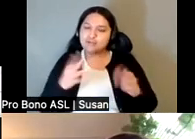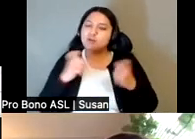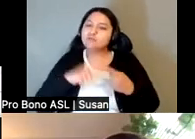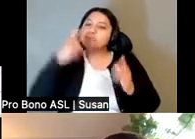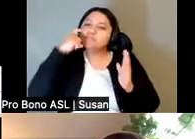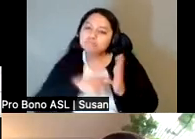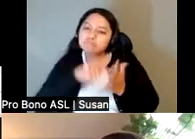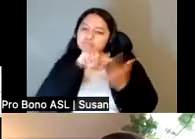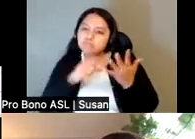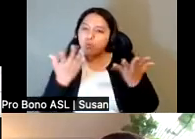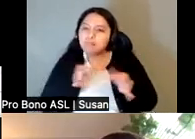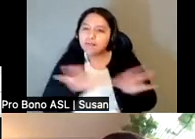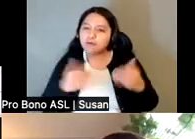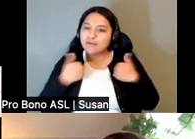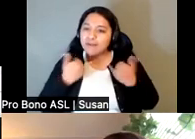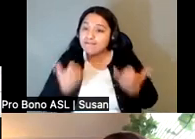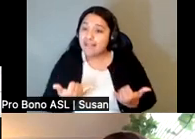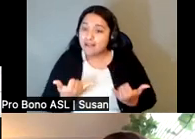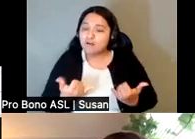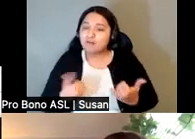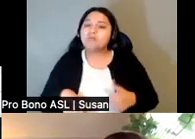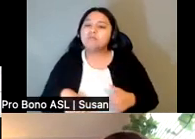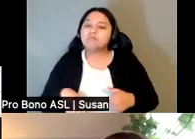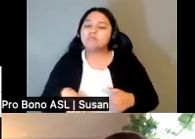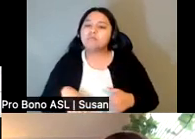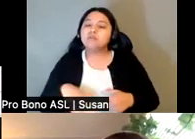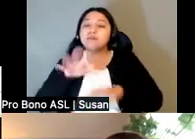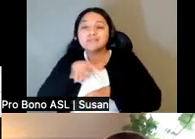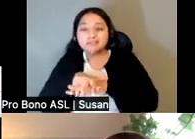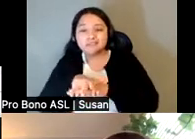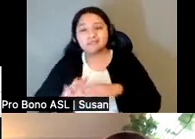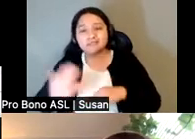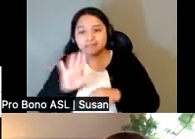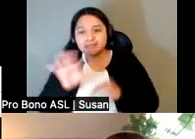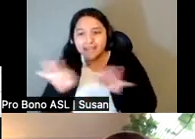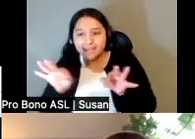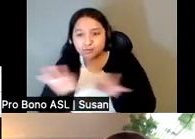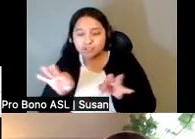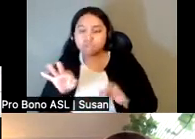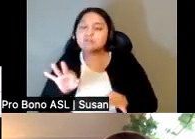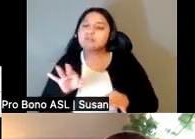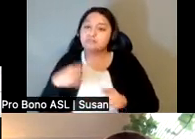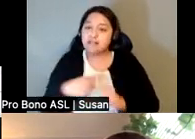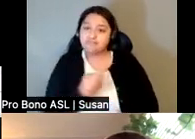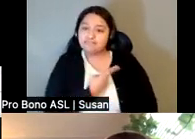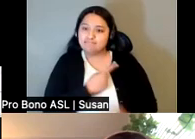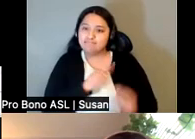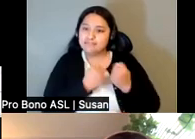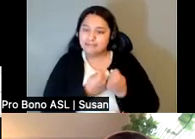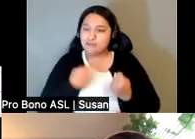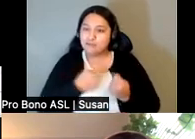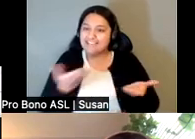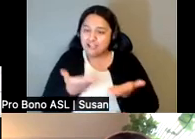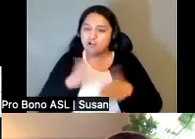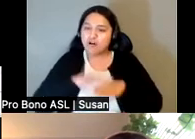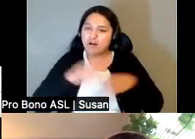presentes, al igual que los idiomas de los pueblos indígenas de esta tierra. Angie y yo estamos en Los Angeles, en territorio Tongva,